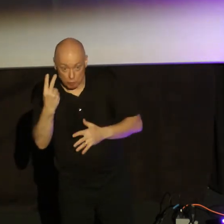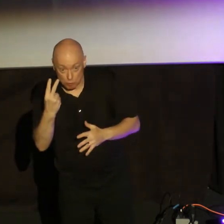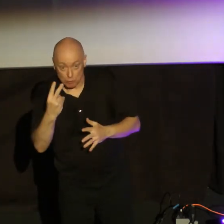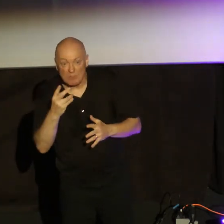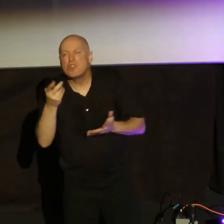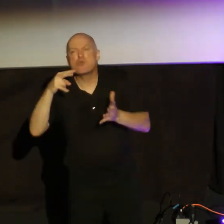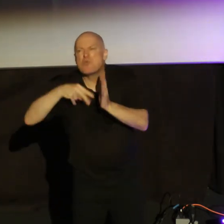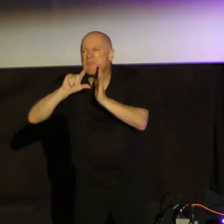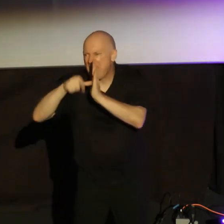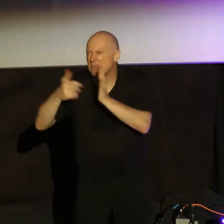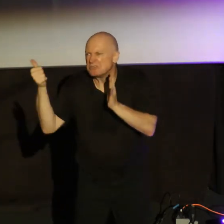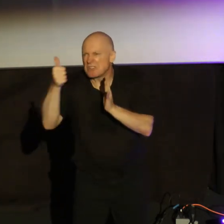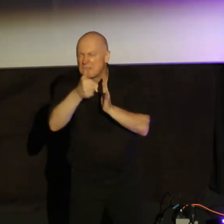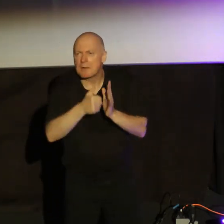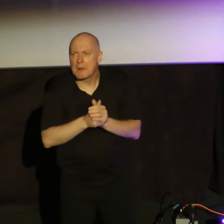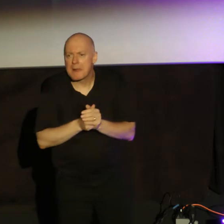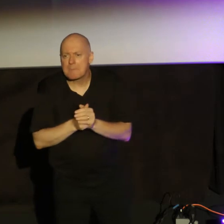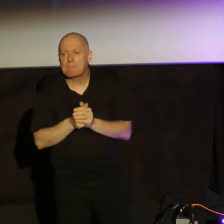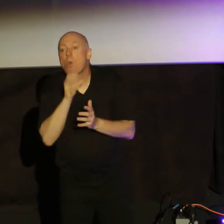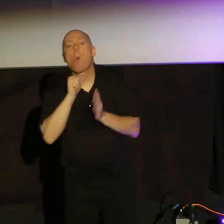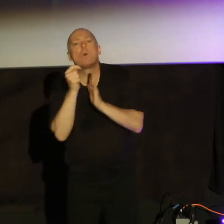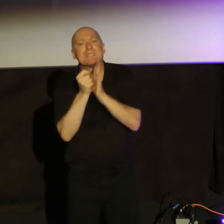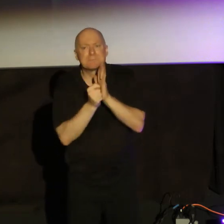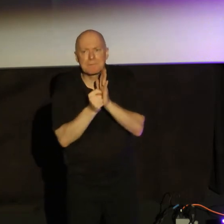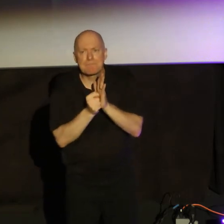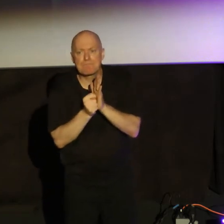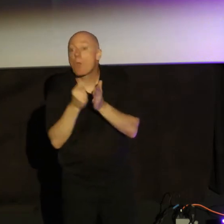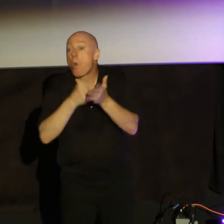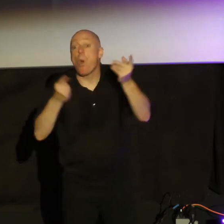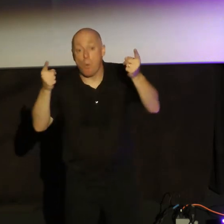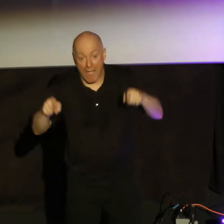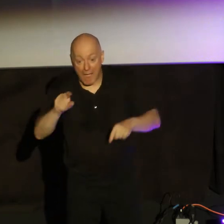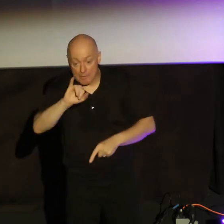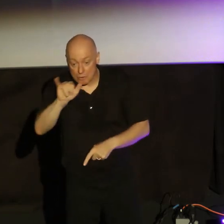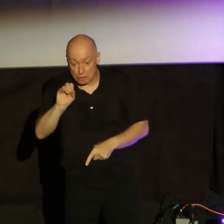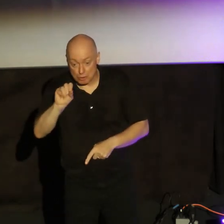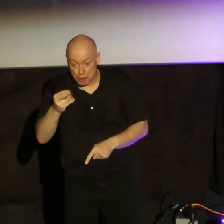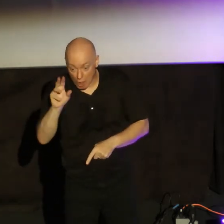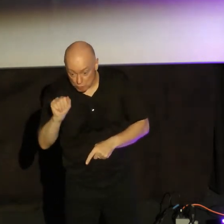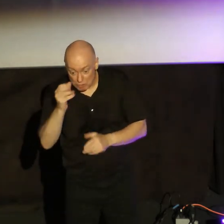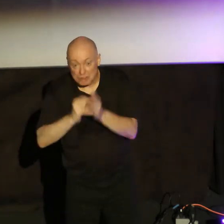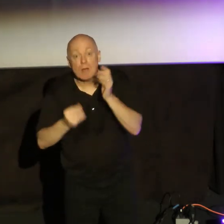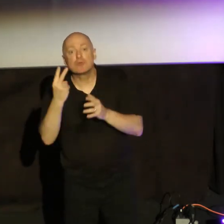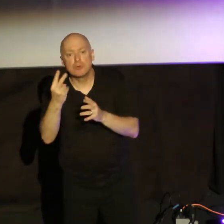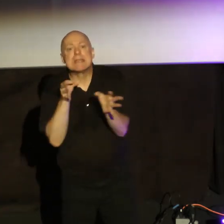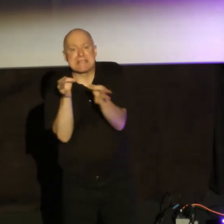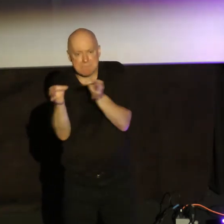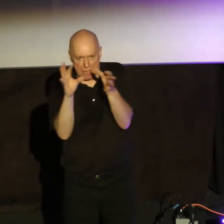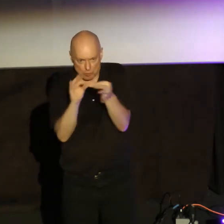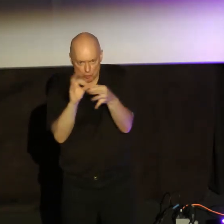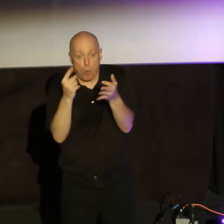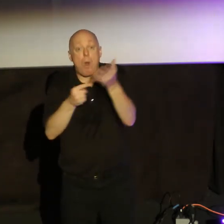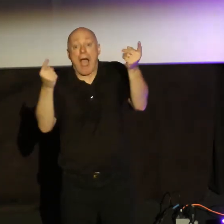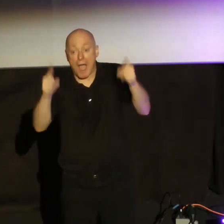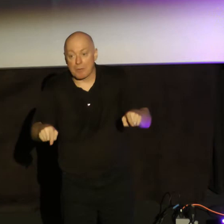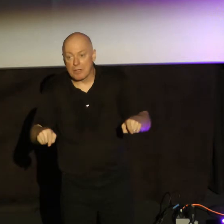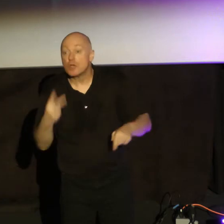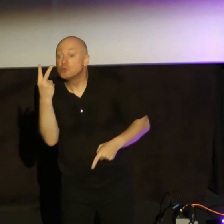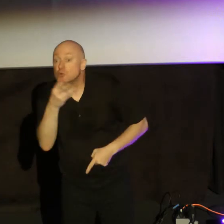back in the Old Testament. And so what was happening in Joshua 2, it tells us the account of what took place. You had two spies. They